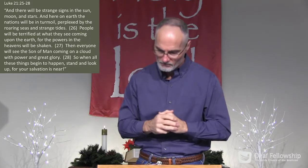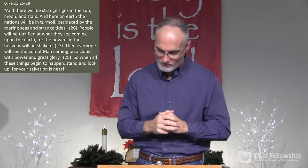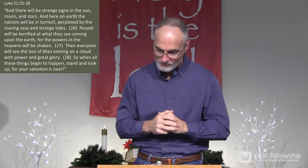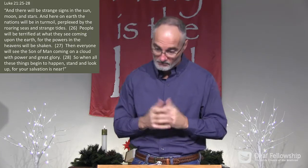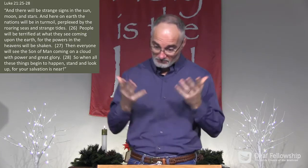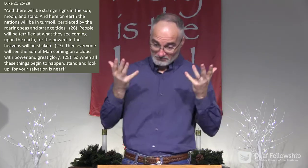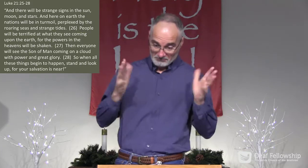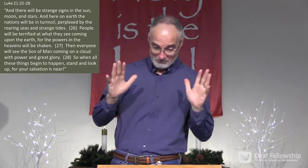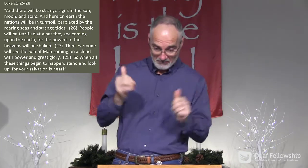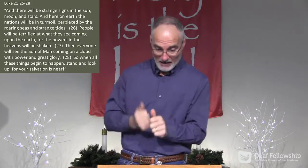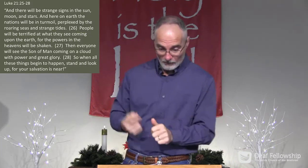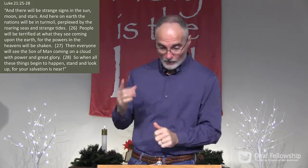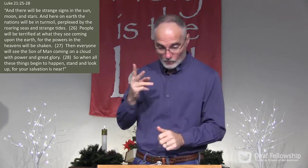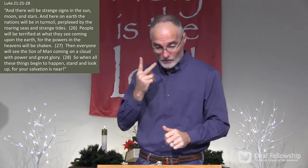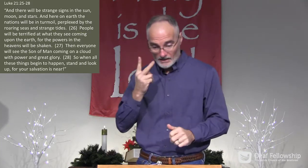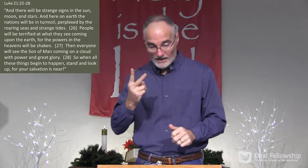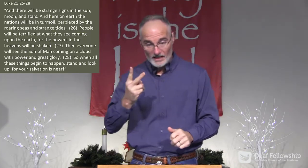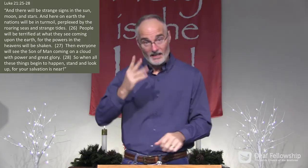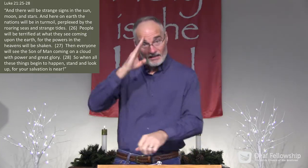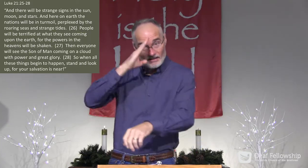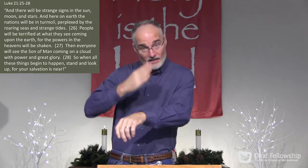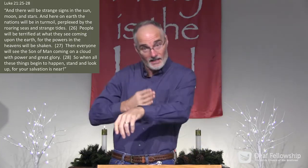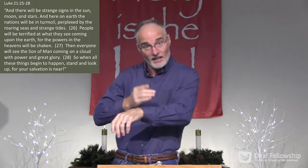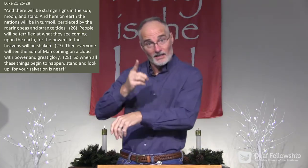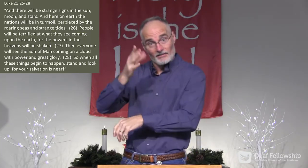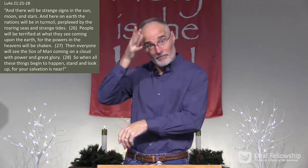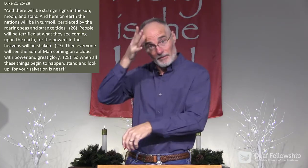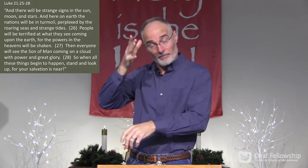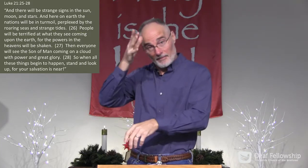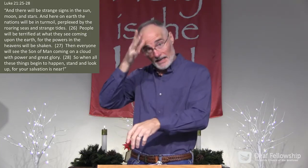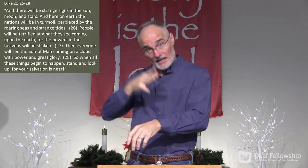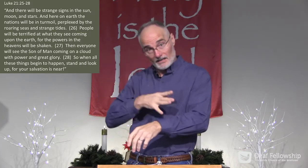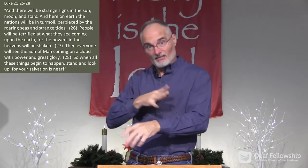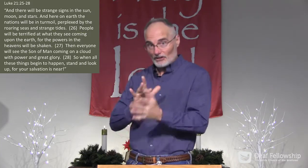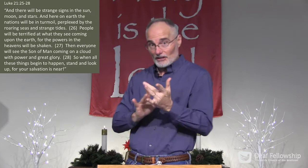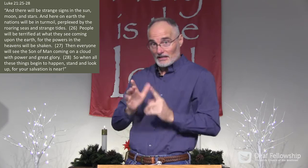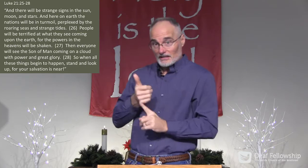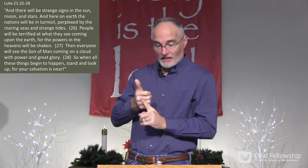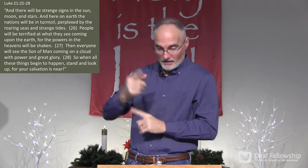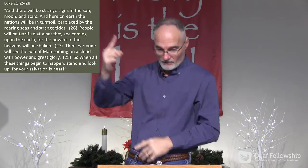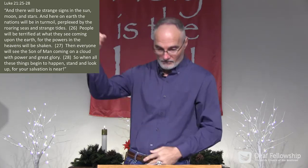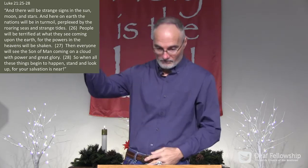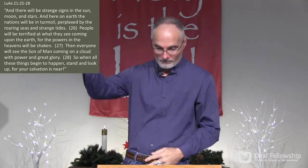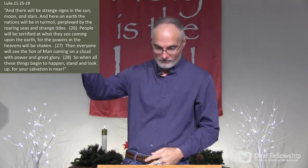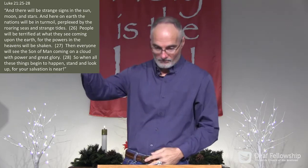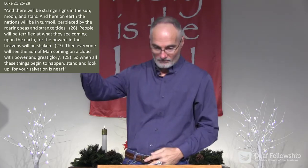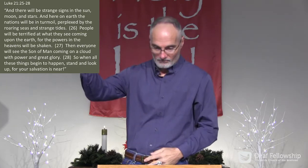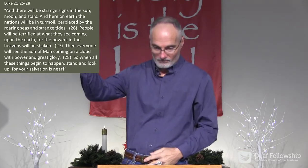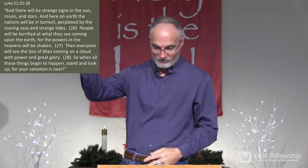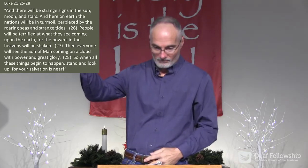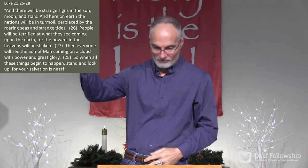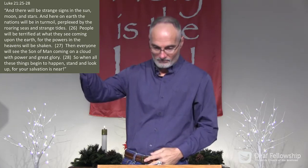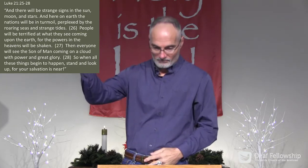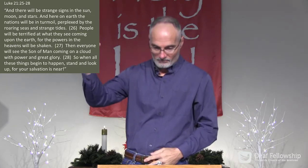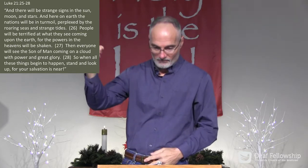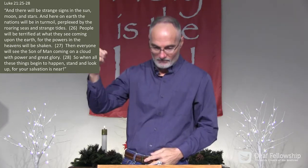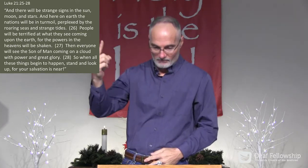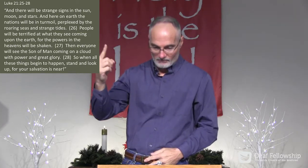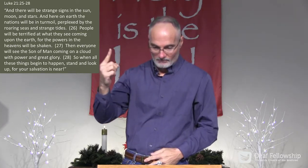heavens will be shaken. Then everyone will see the Son of Man, Jesus, coming